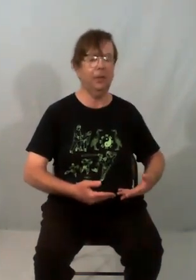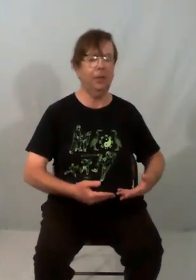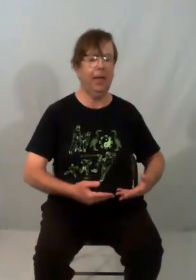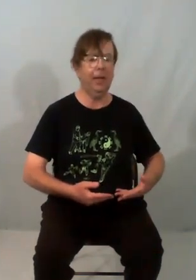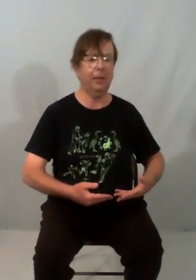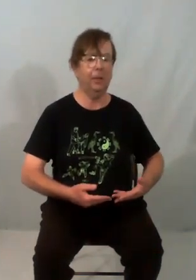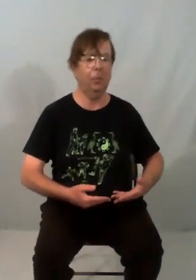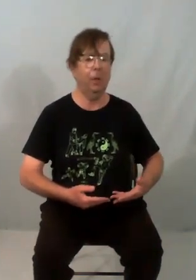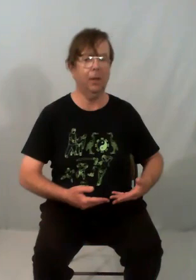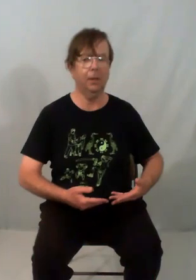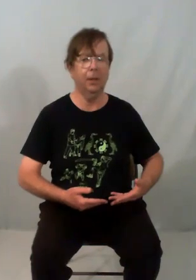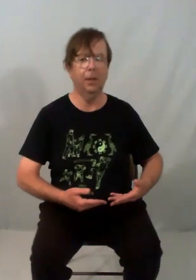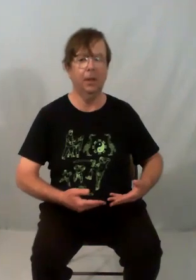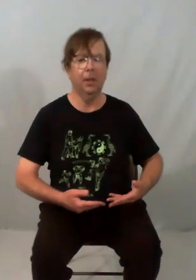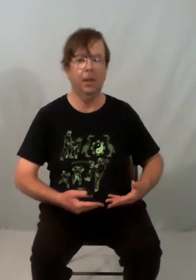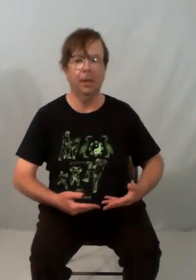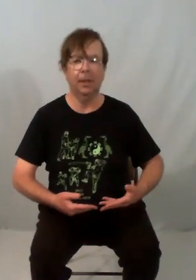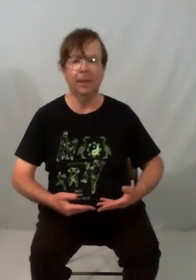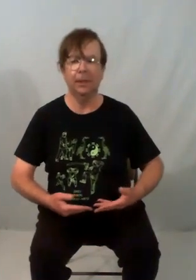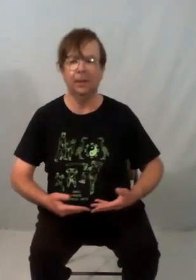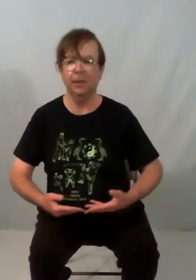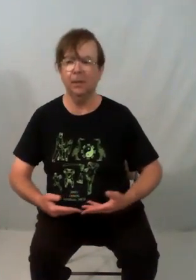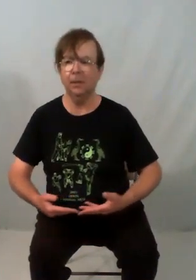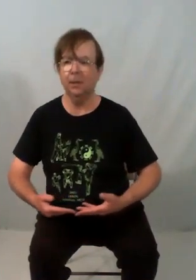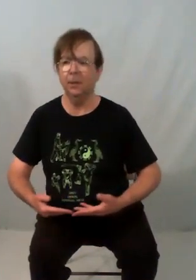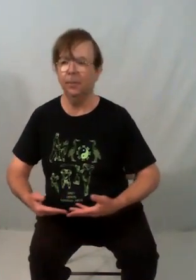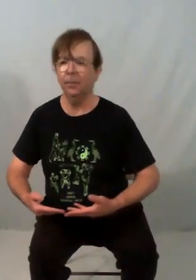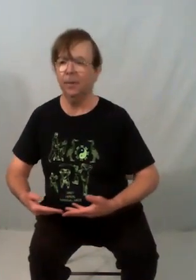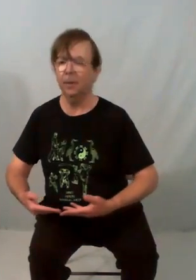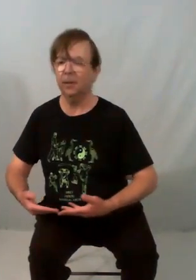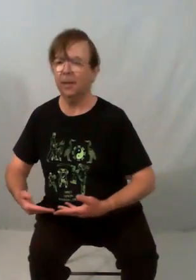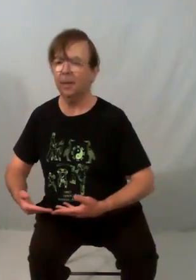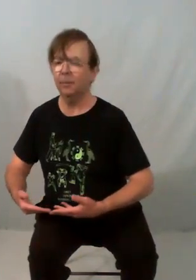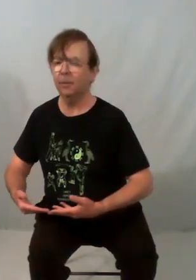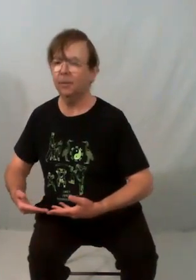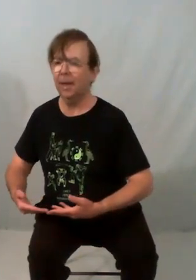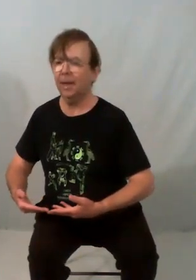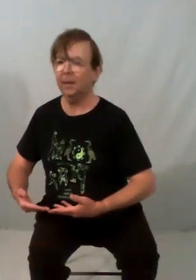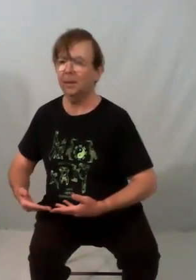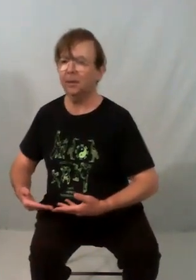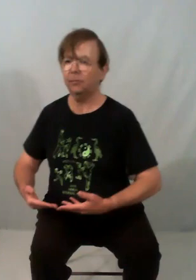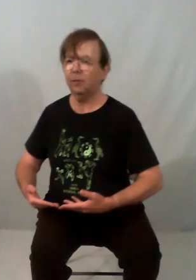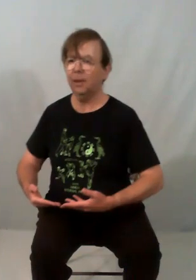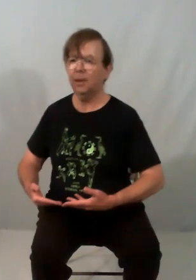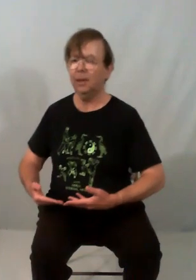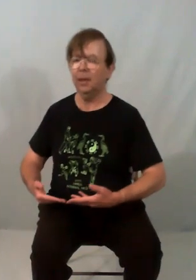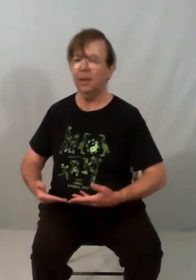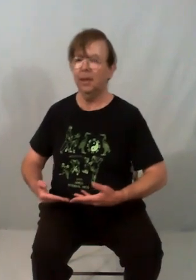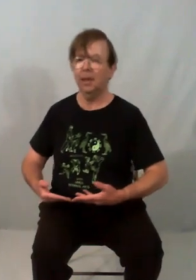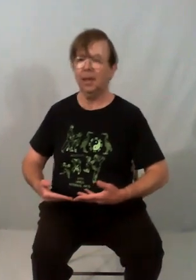your hand. go one, and then two. Notice how that moves the hand. Three, coming